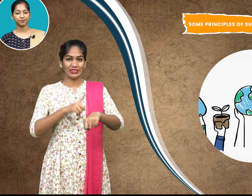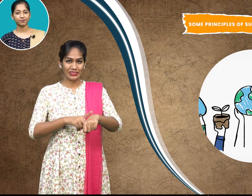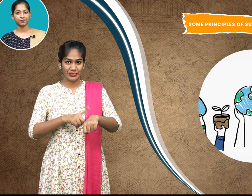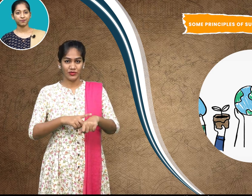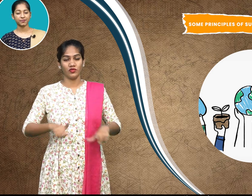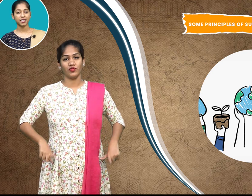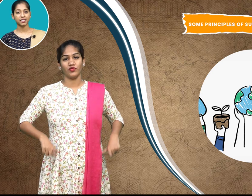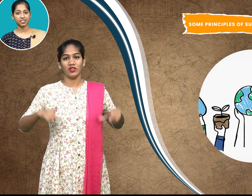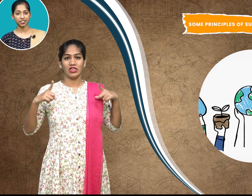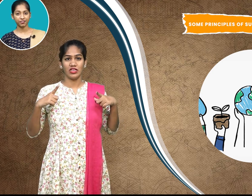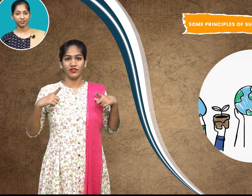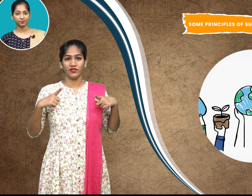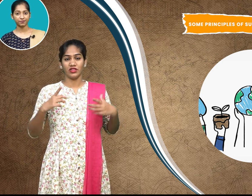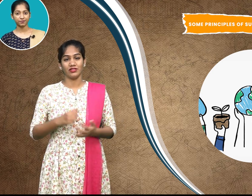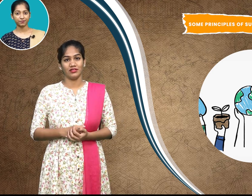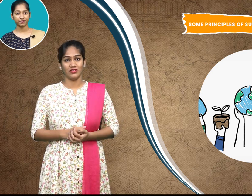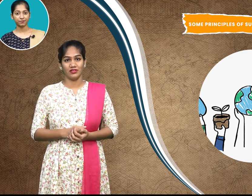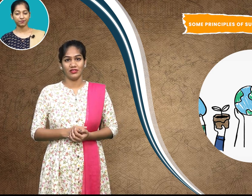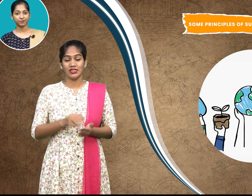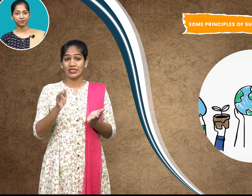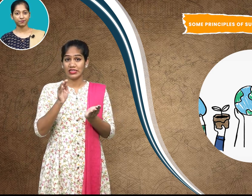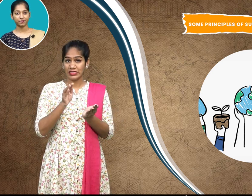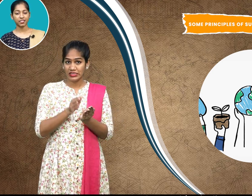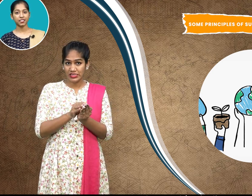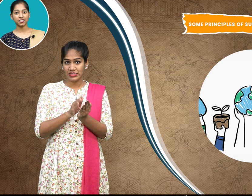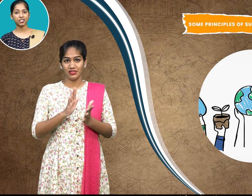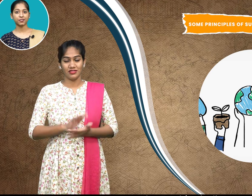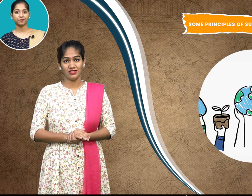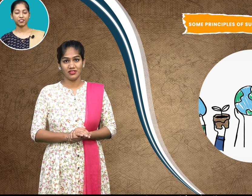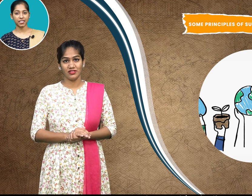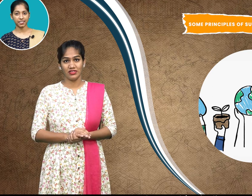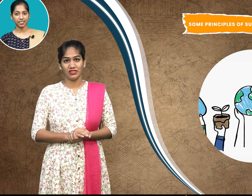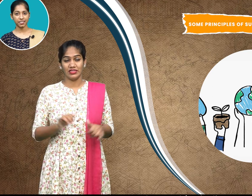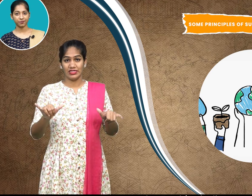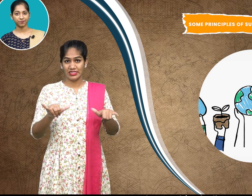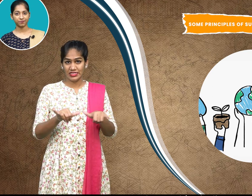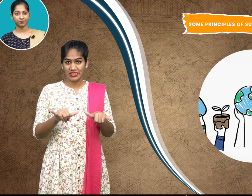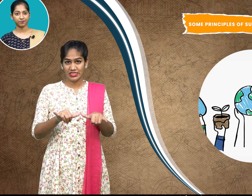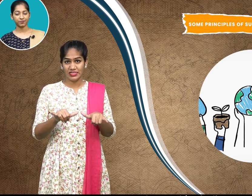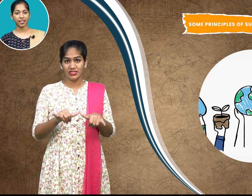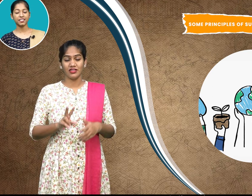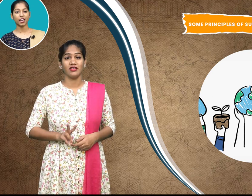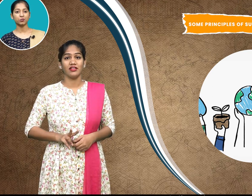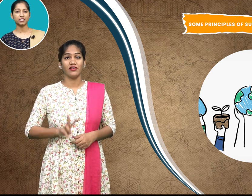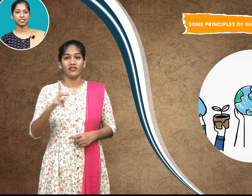conserve the earth's vitality and diversity